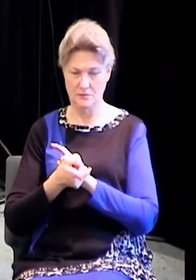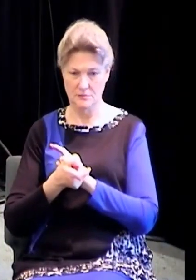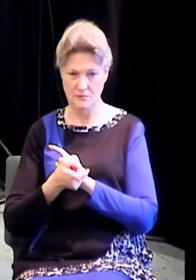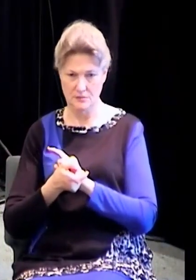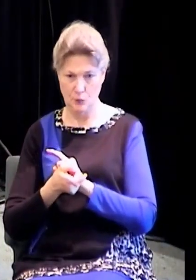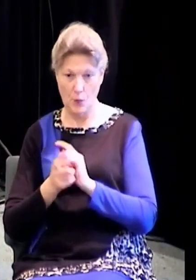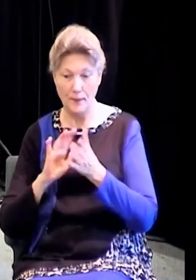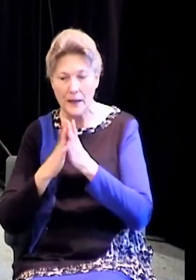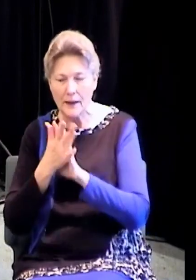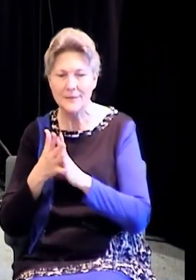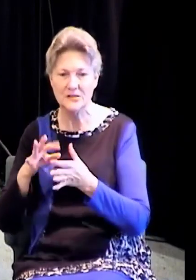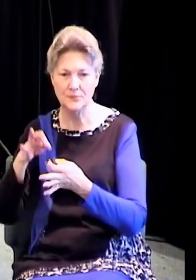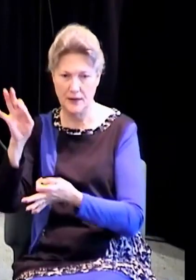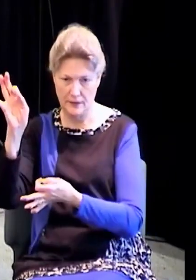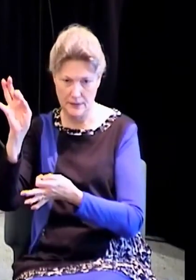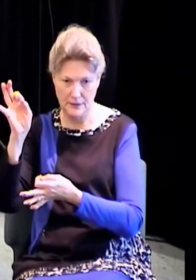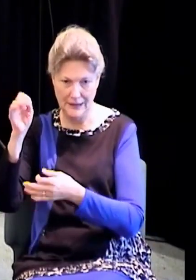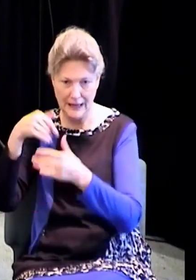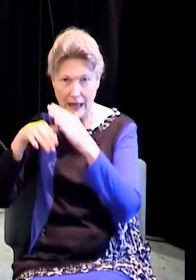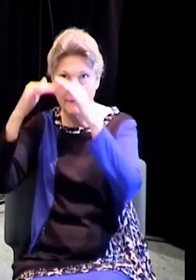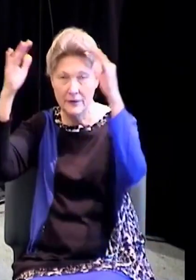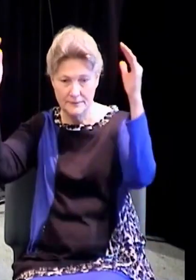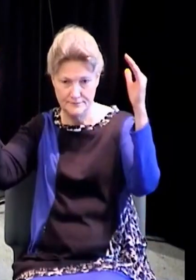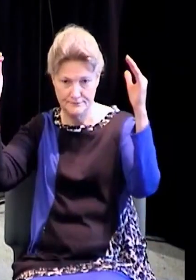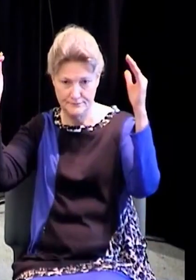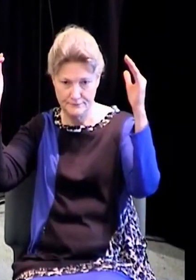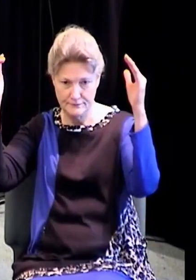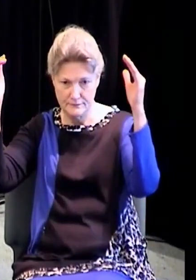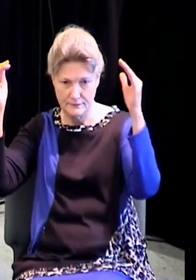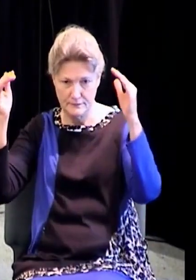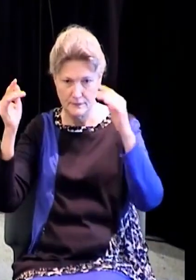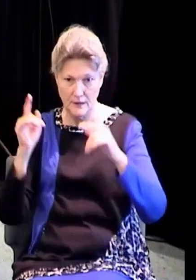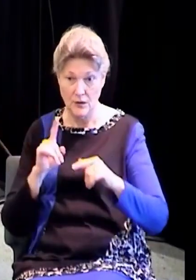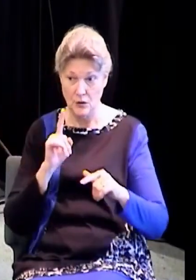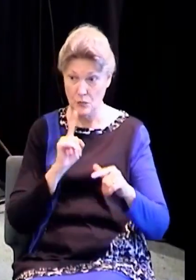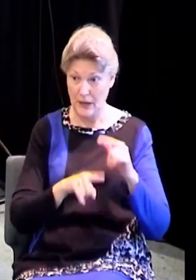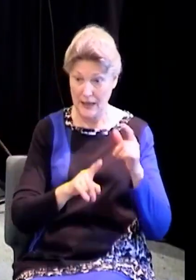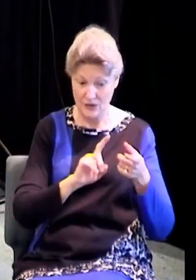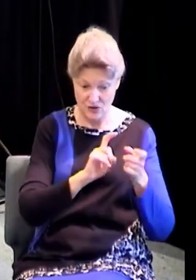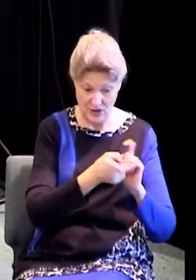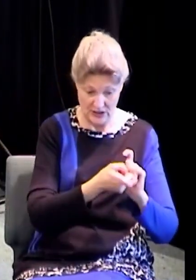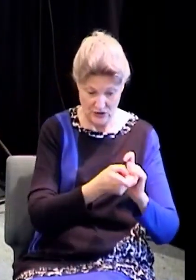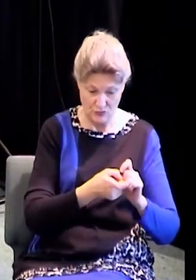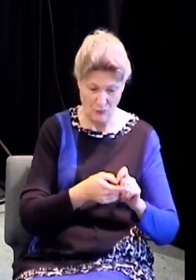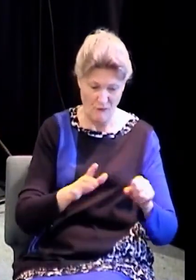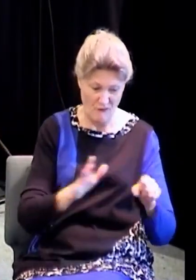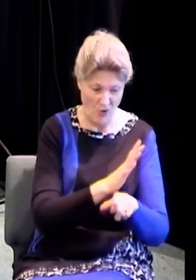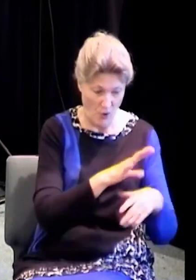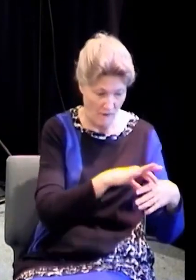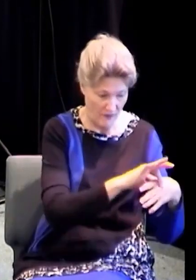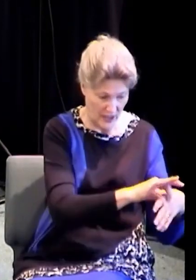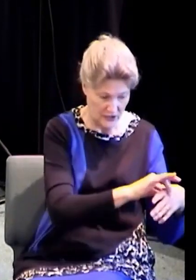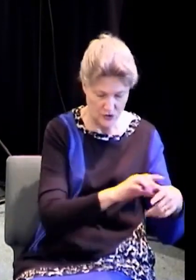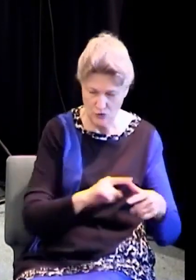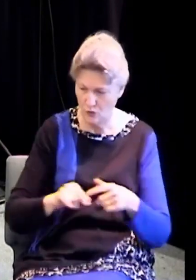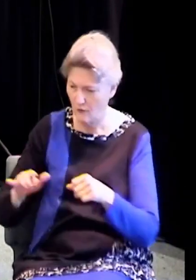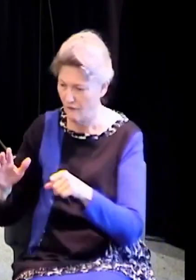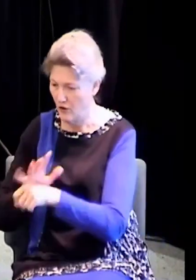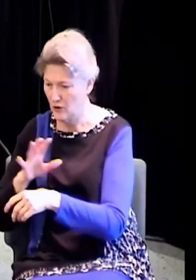bone. We are transitioning into that. You can't go from flesh completely to Spirit completely. We